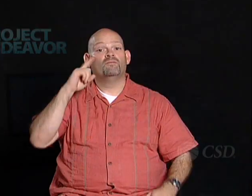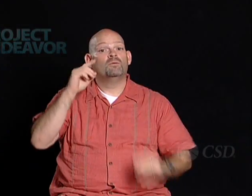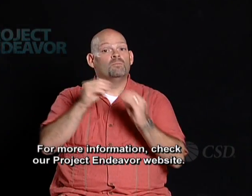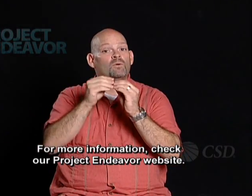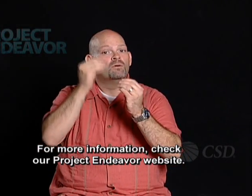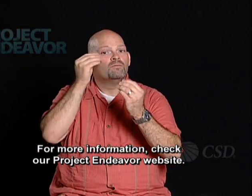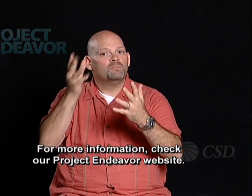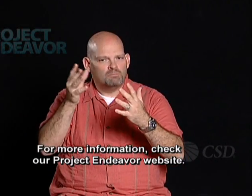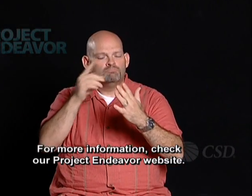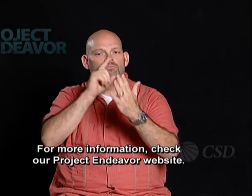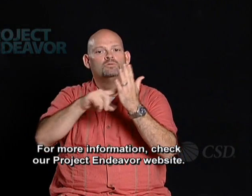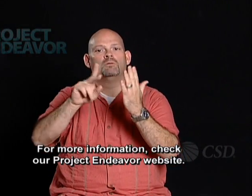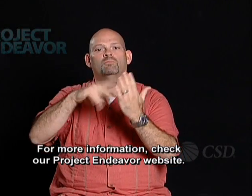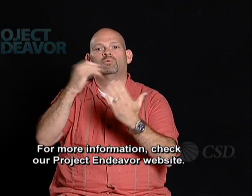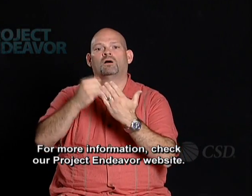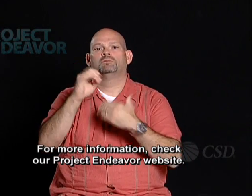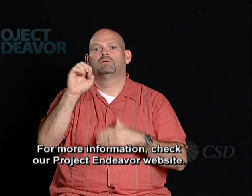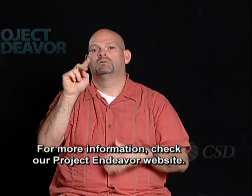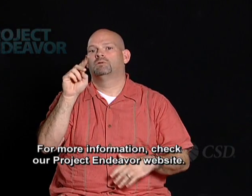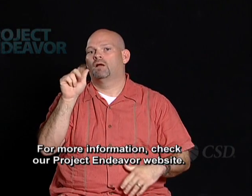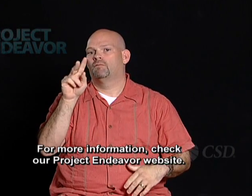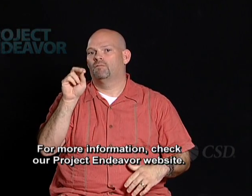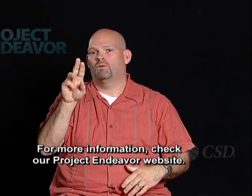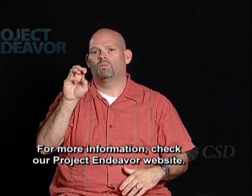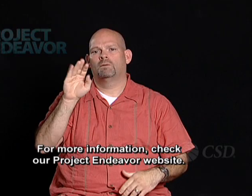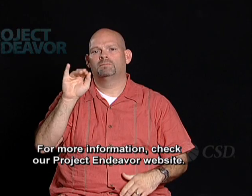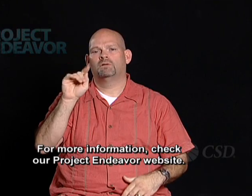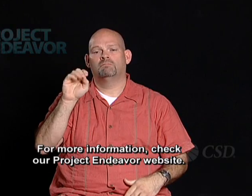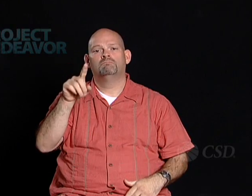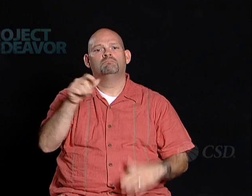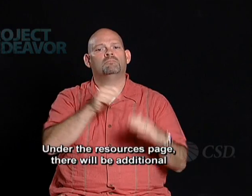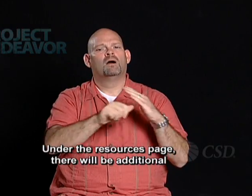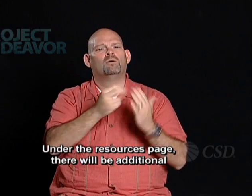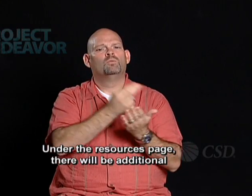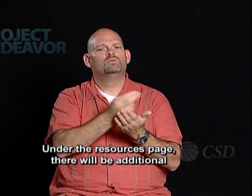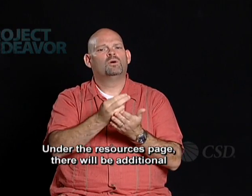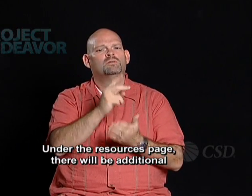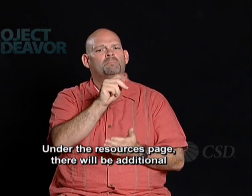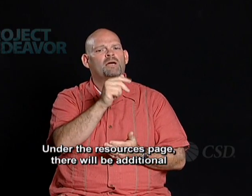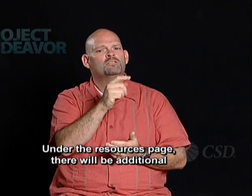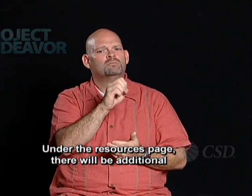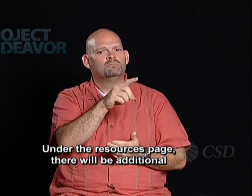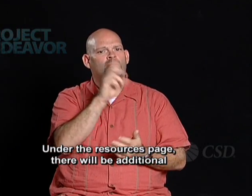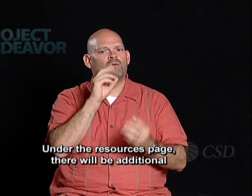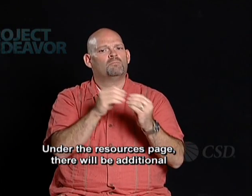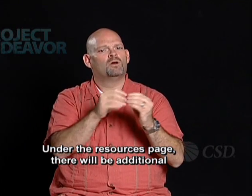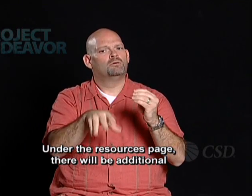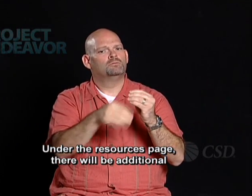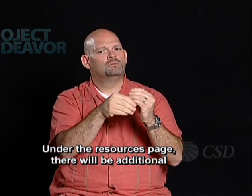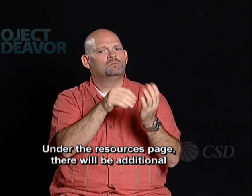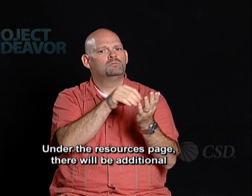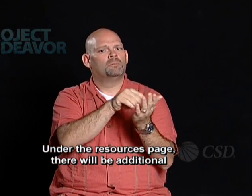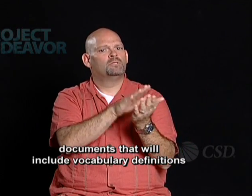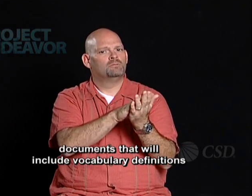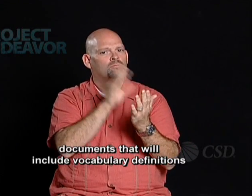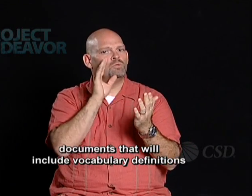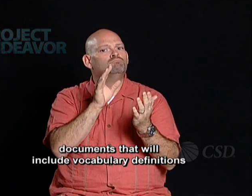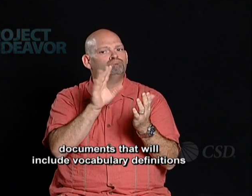For more information, check our Project Endeavor website. Under the Resources page, there will be additional documents that will